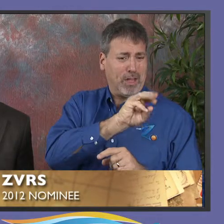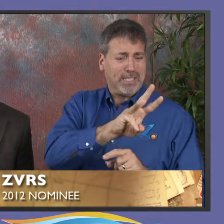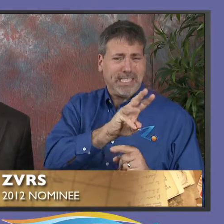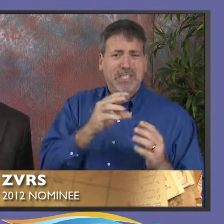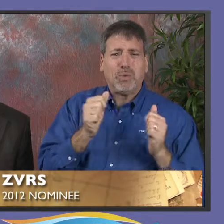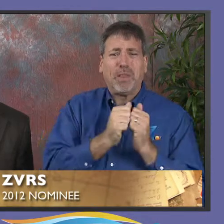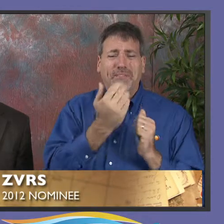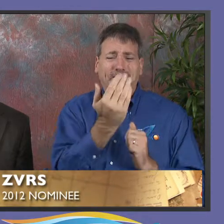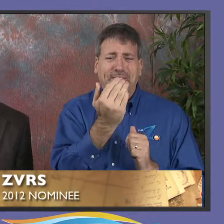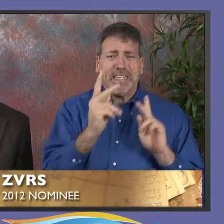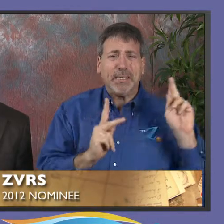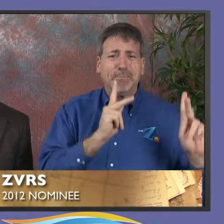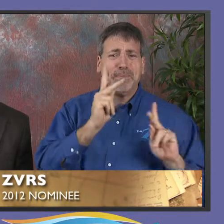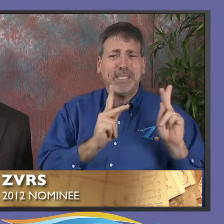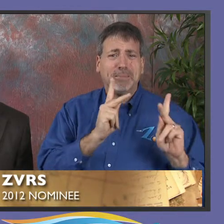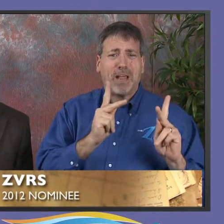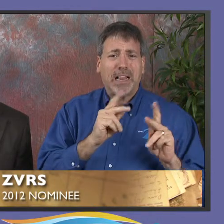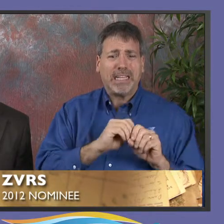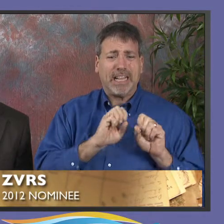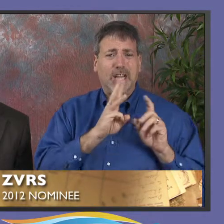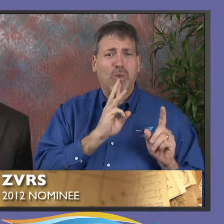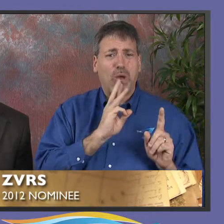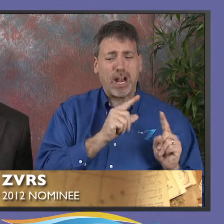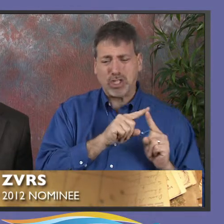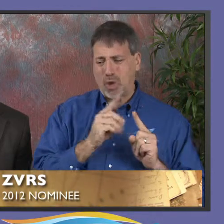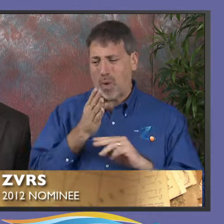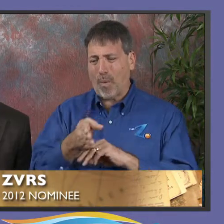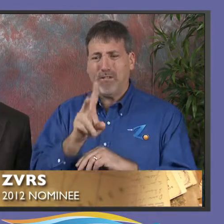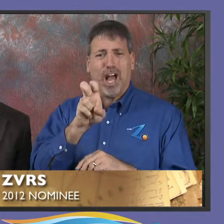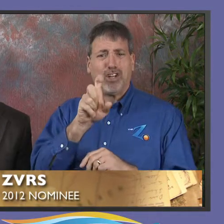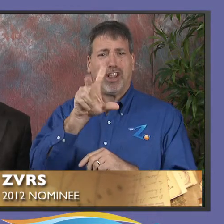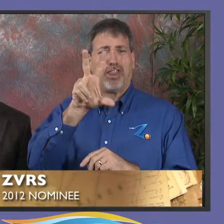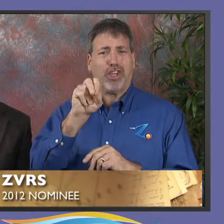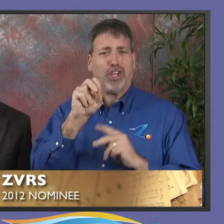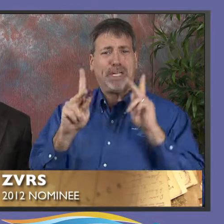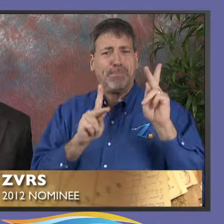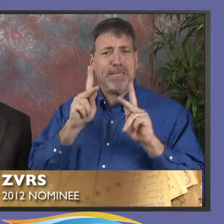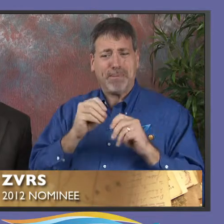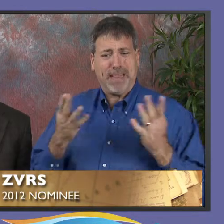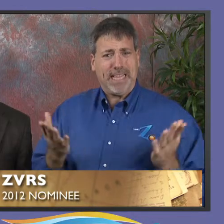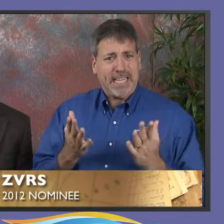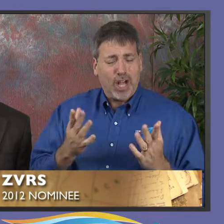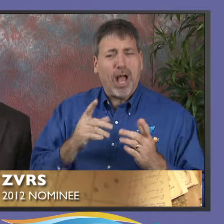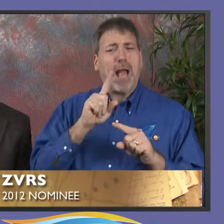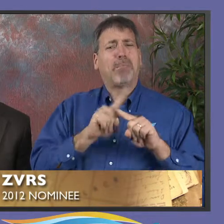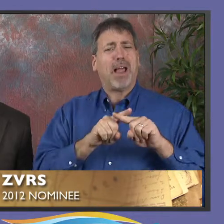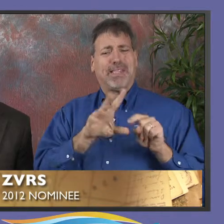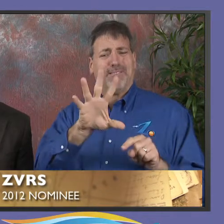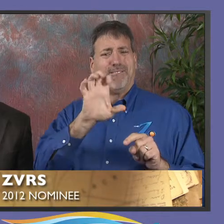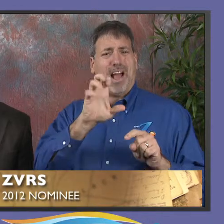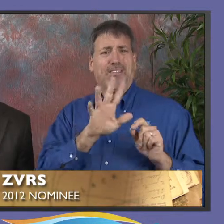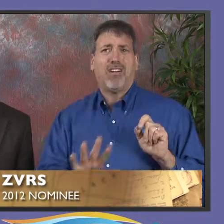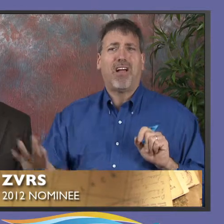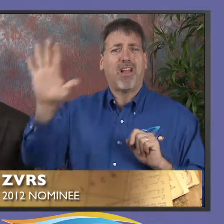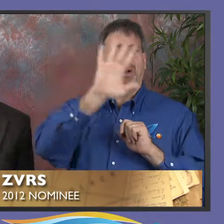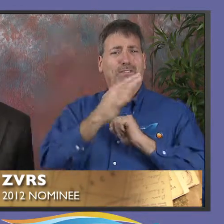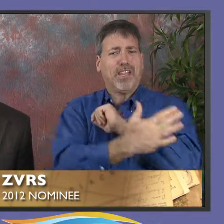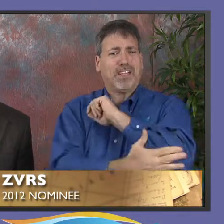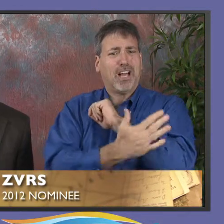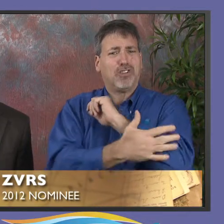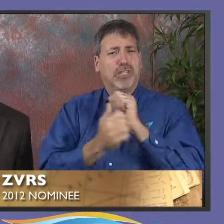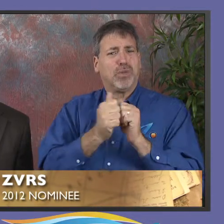truly expanded from 2006, where we started with 15 employees in Clearwater, Florida, to over 130 employees today,